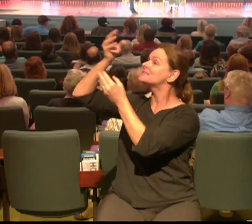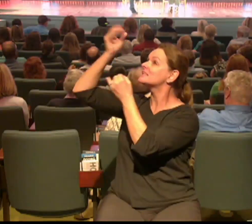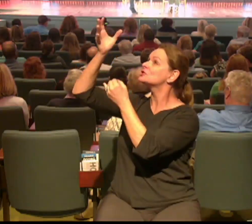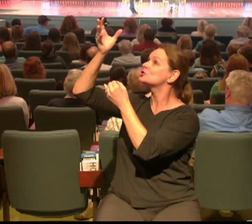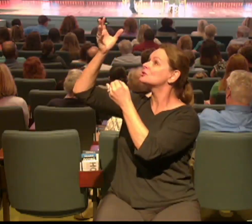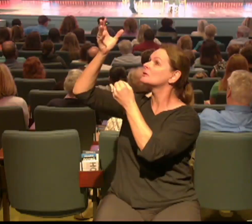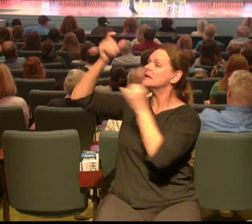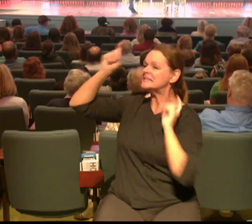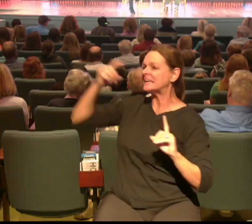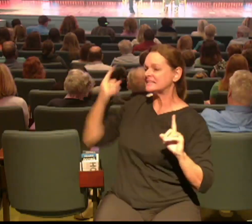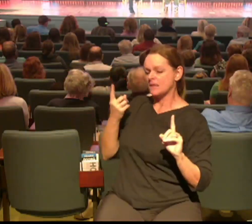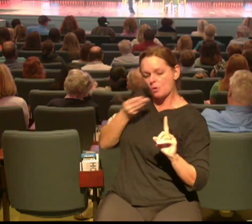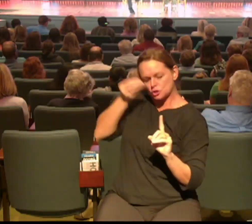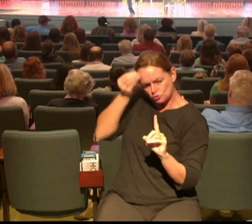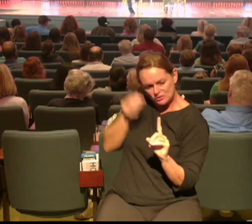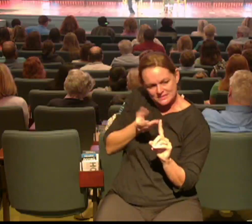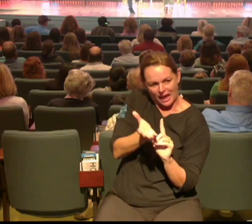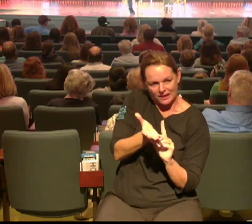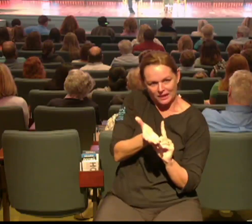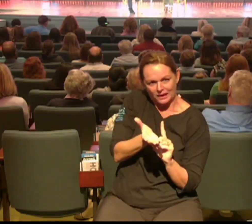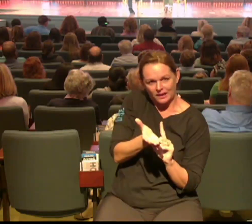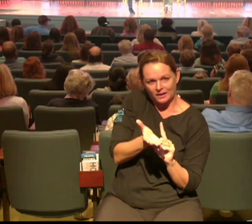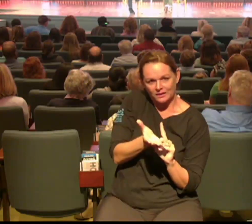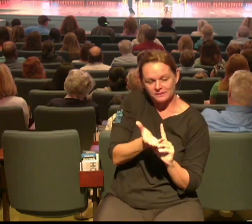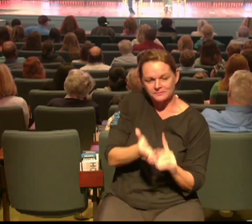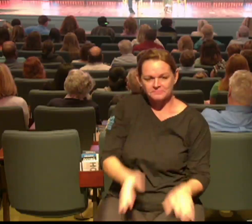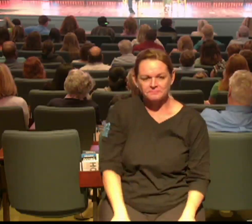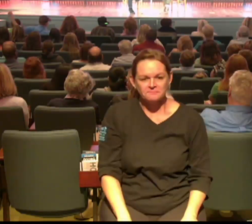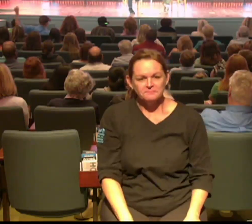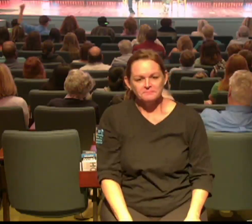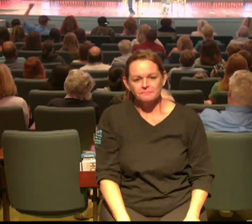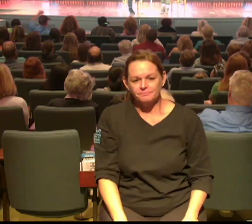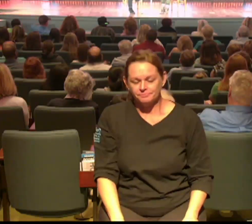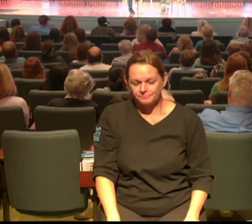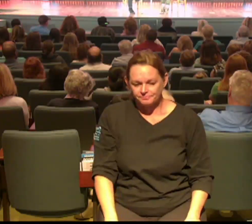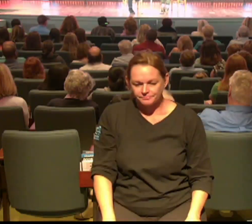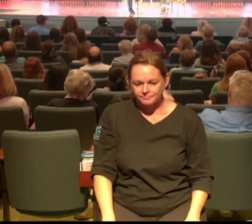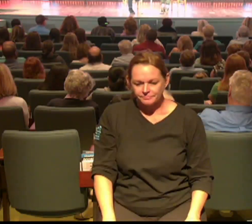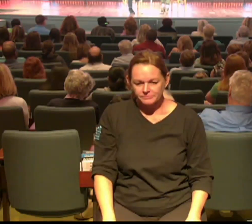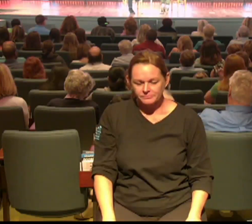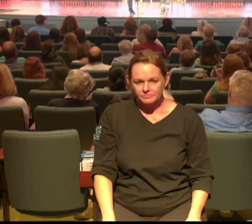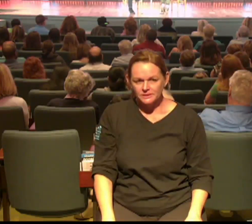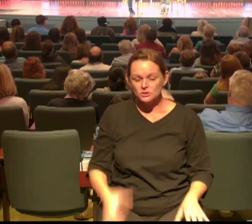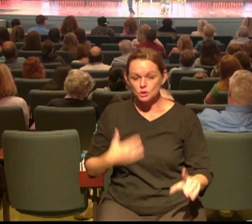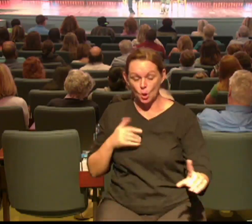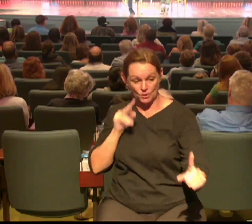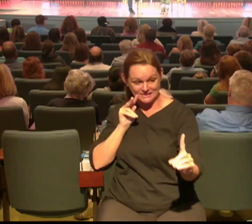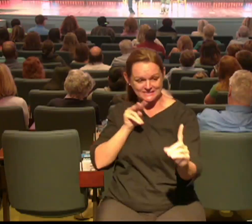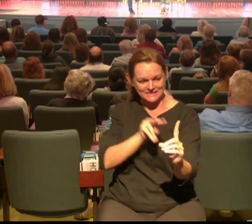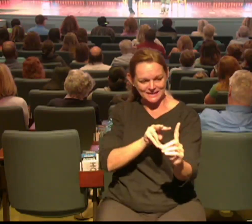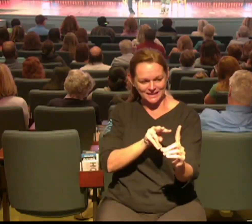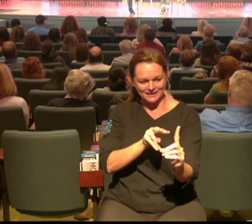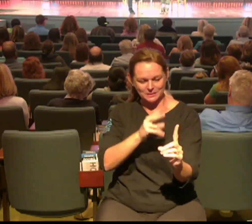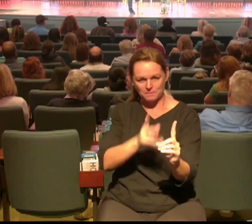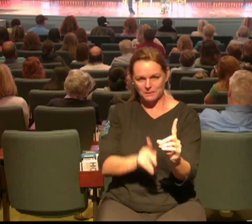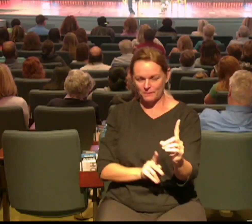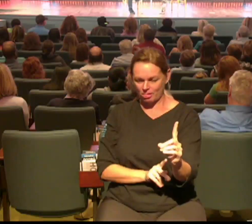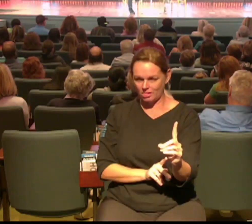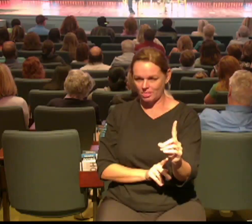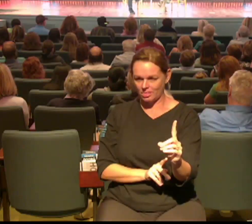so since you have been seen by Jesus seen people see people invited people invite people so our challenge for you this